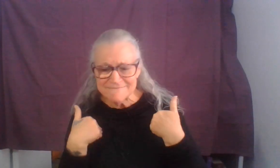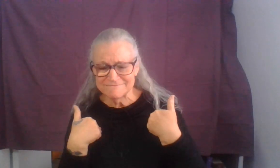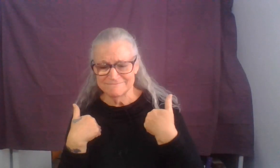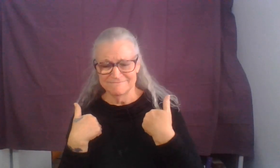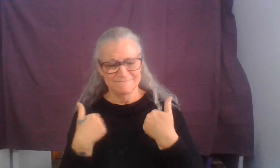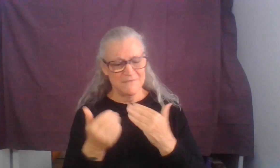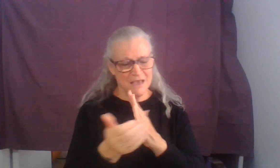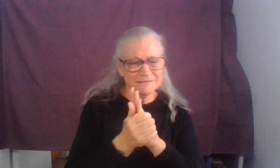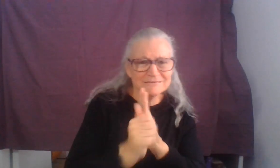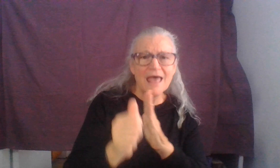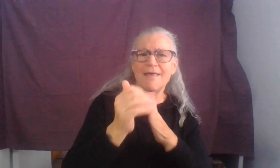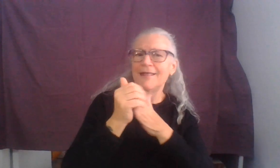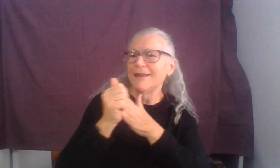Are all prophets?